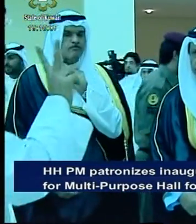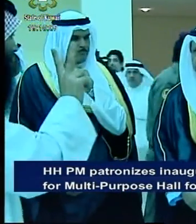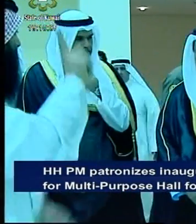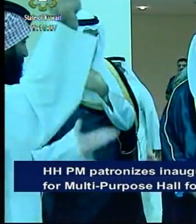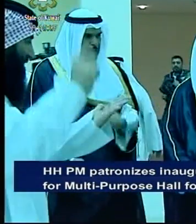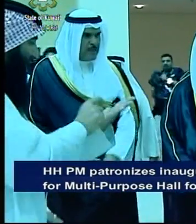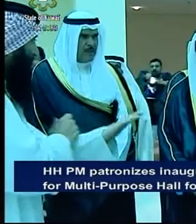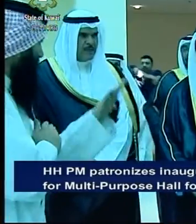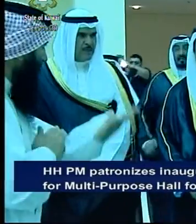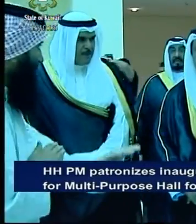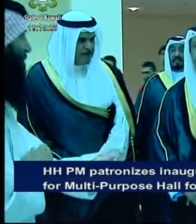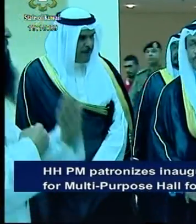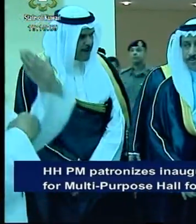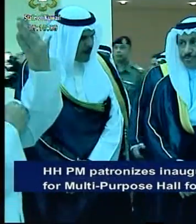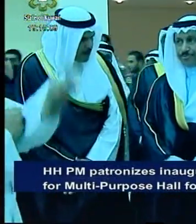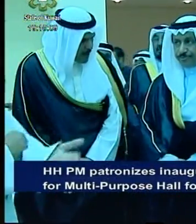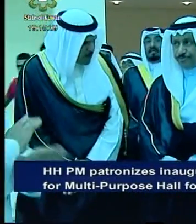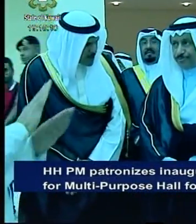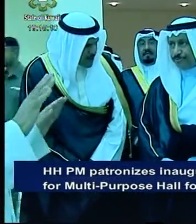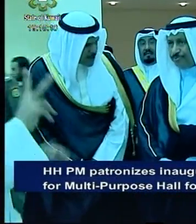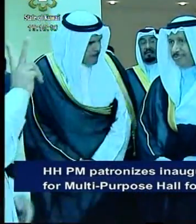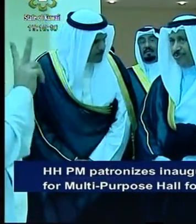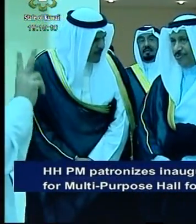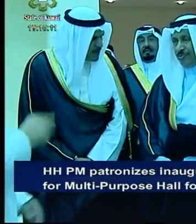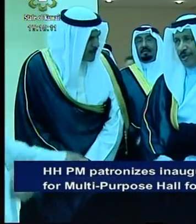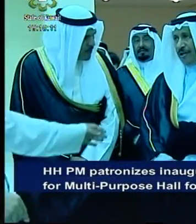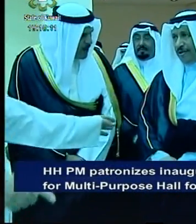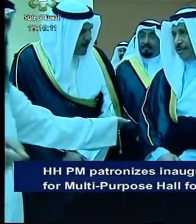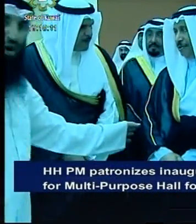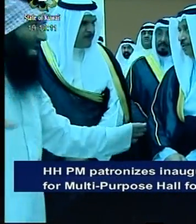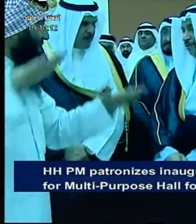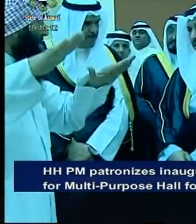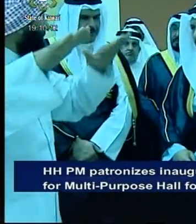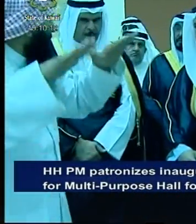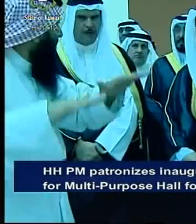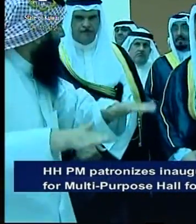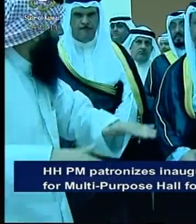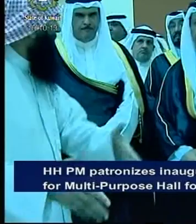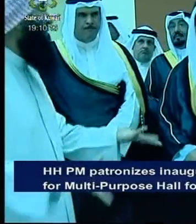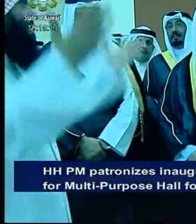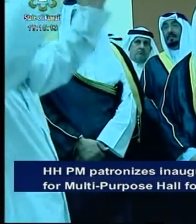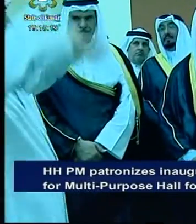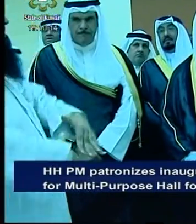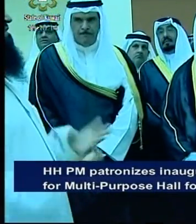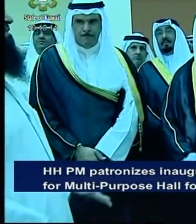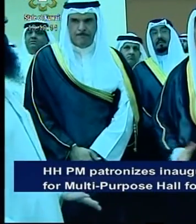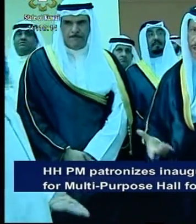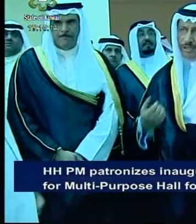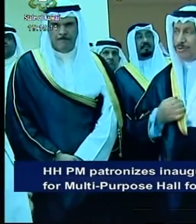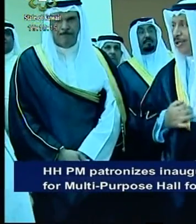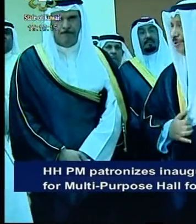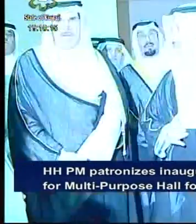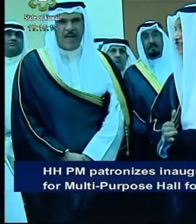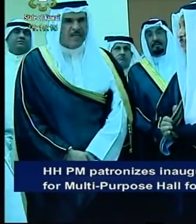His Highness the Prime Minister inaugurated the hall, which consisted of a handball court, a volleyball court, and a swimming pool,